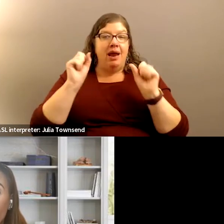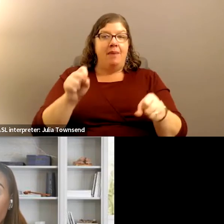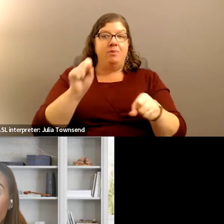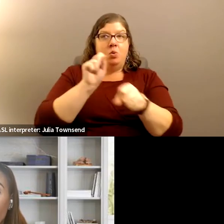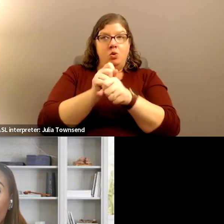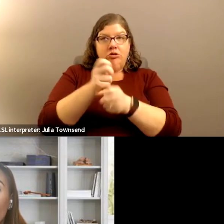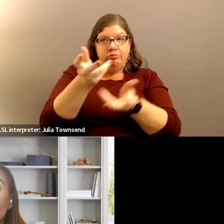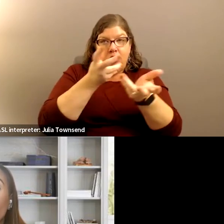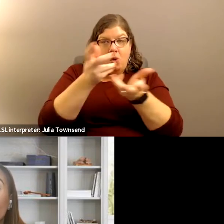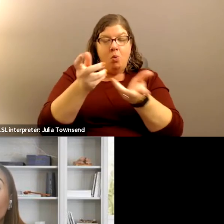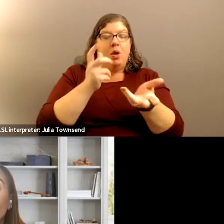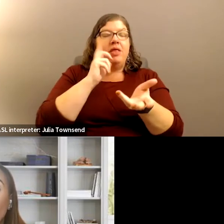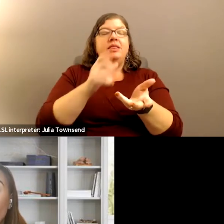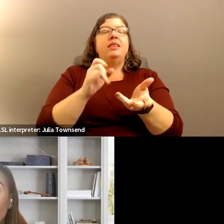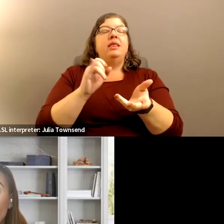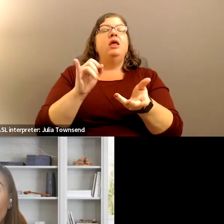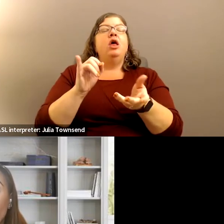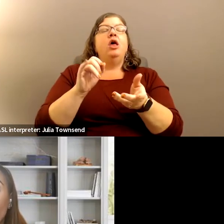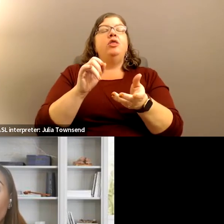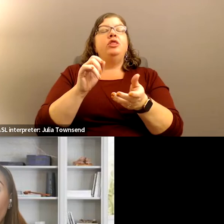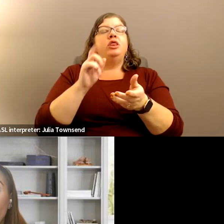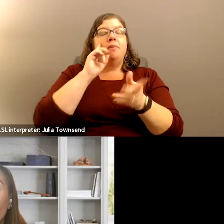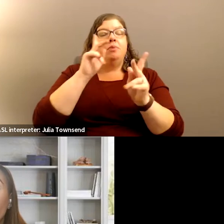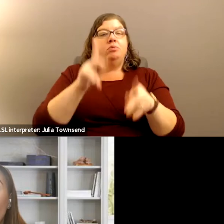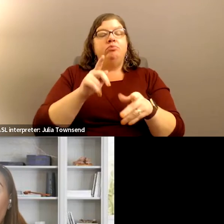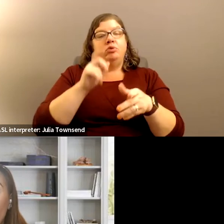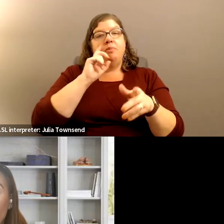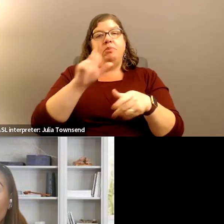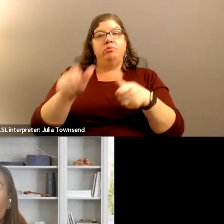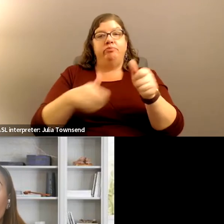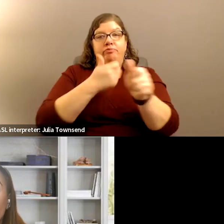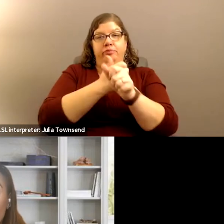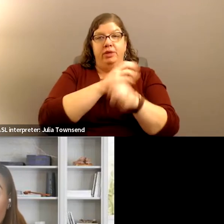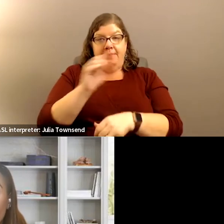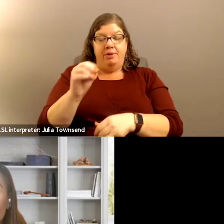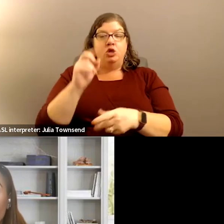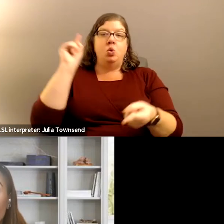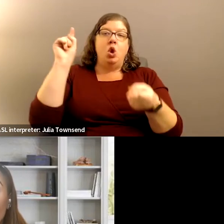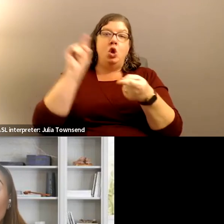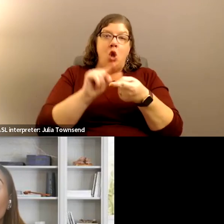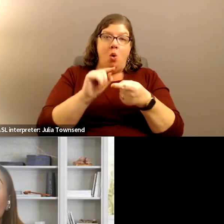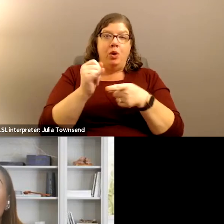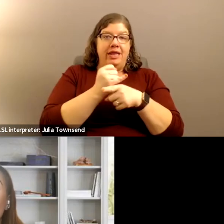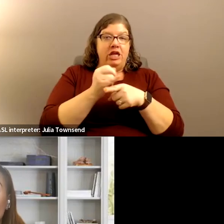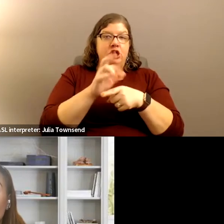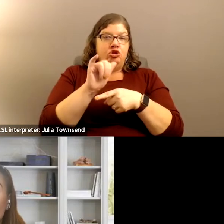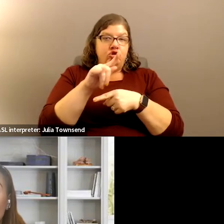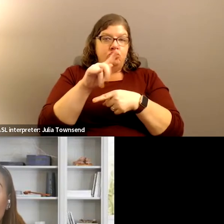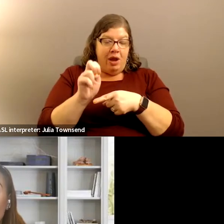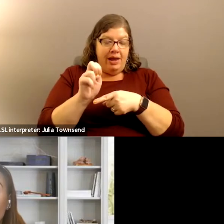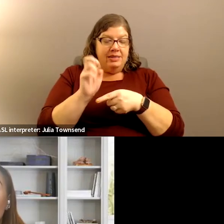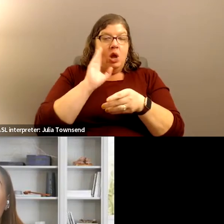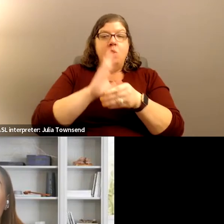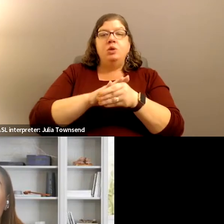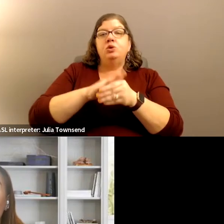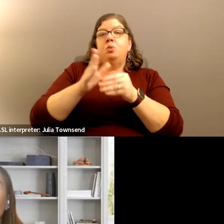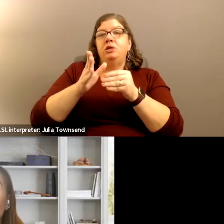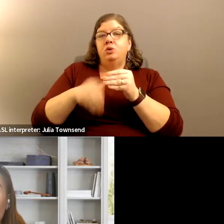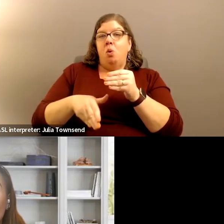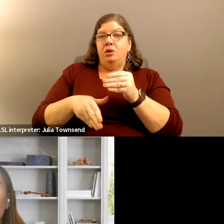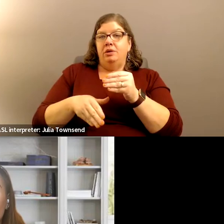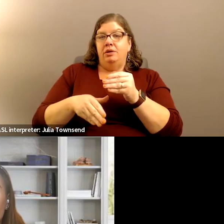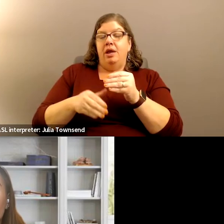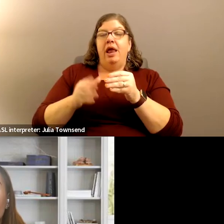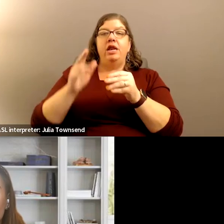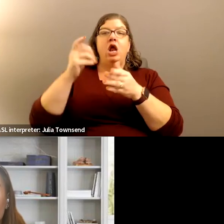with the underwriter to lower the overall interest rates and yields, which resulted in a